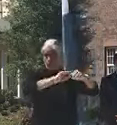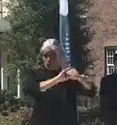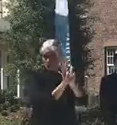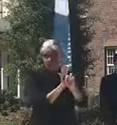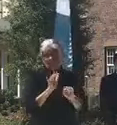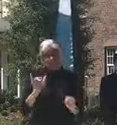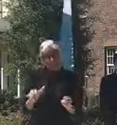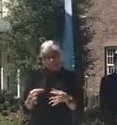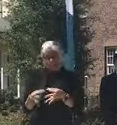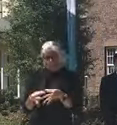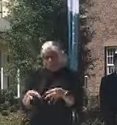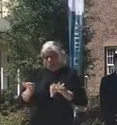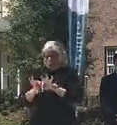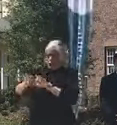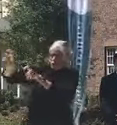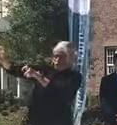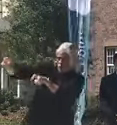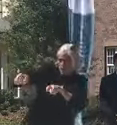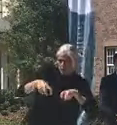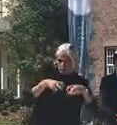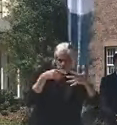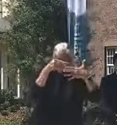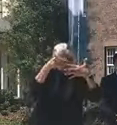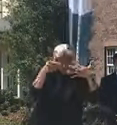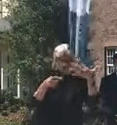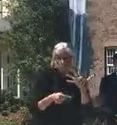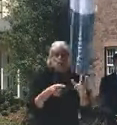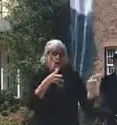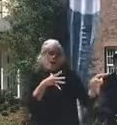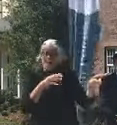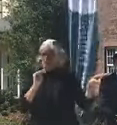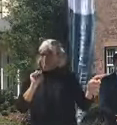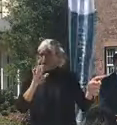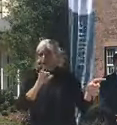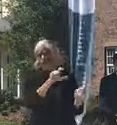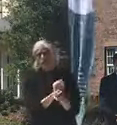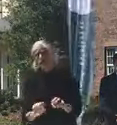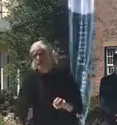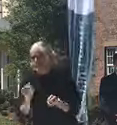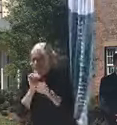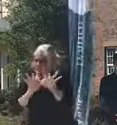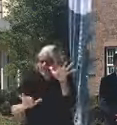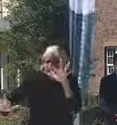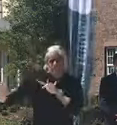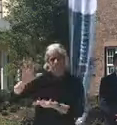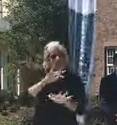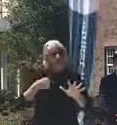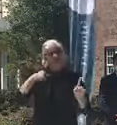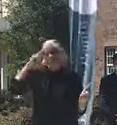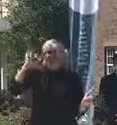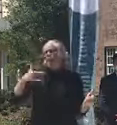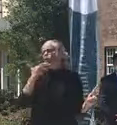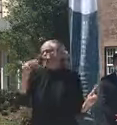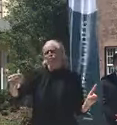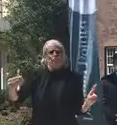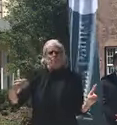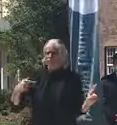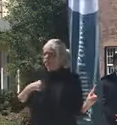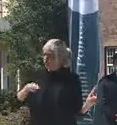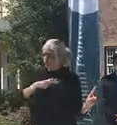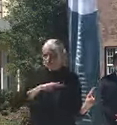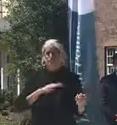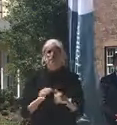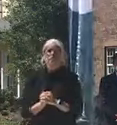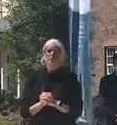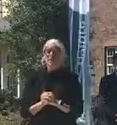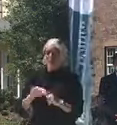and Mary's worked very hard on it. I think it's going to definitely be very positive going forward. We also are,